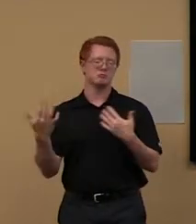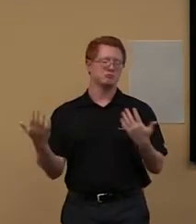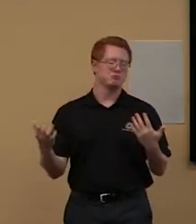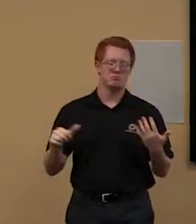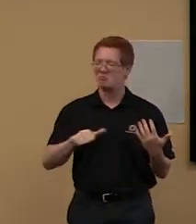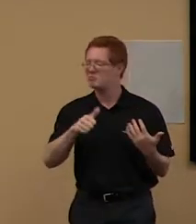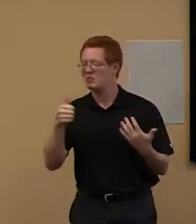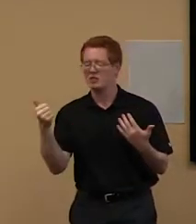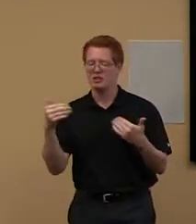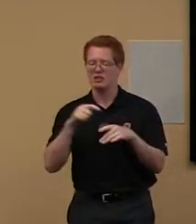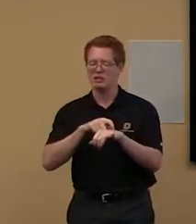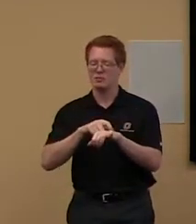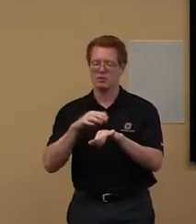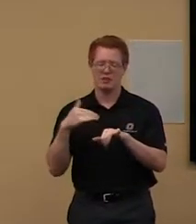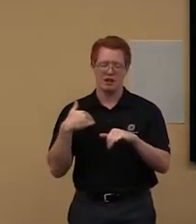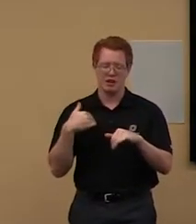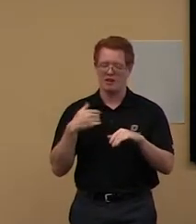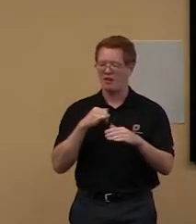complete.